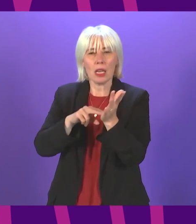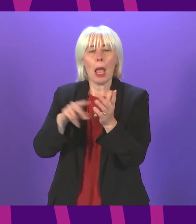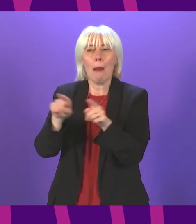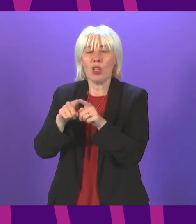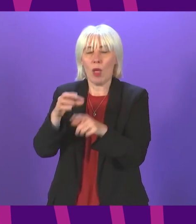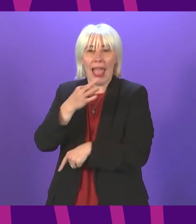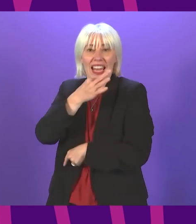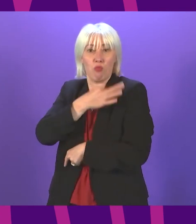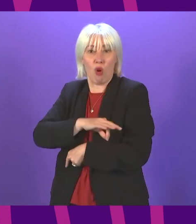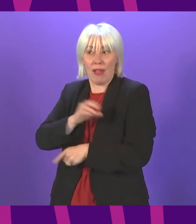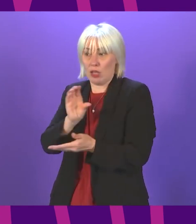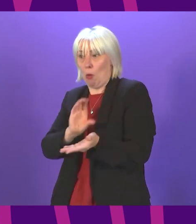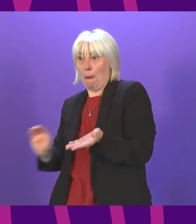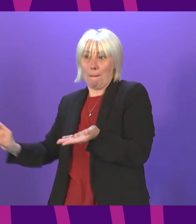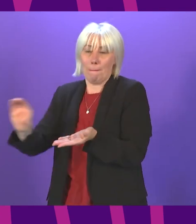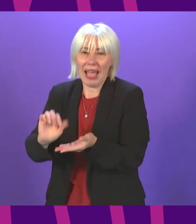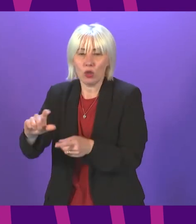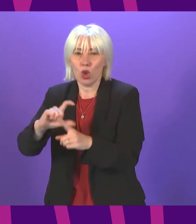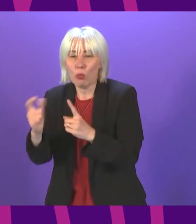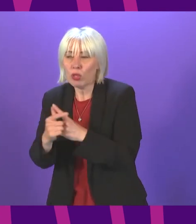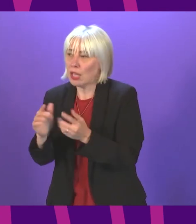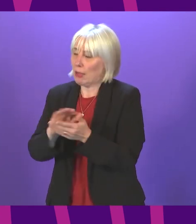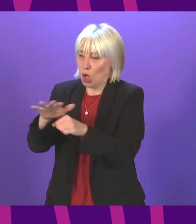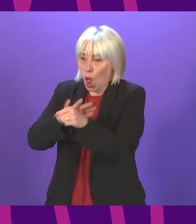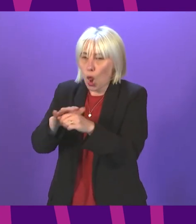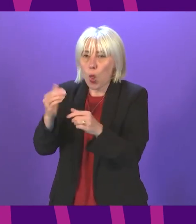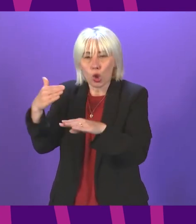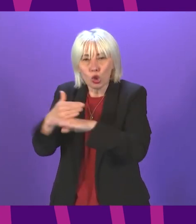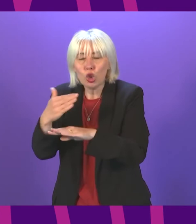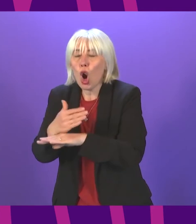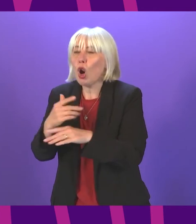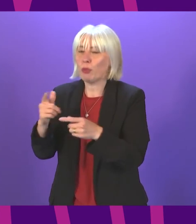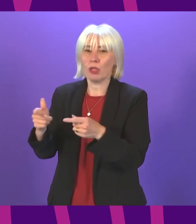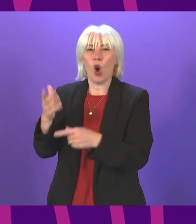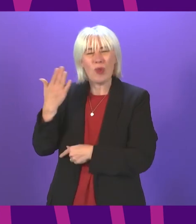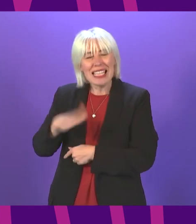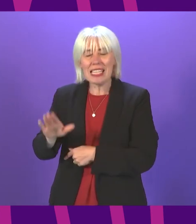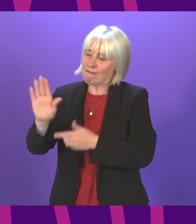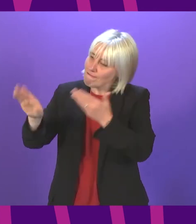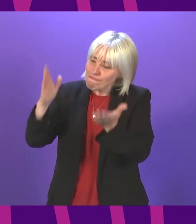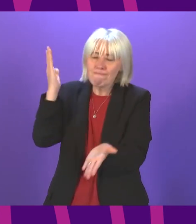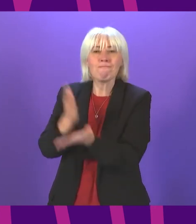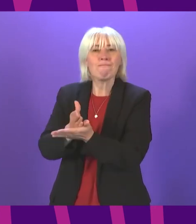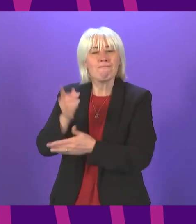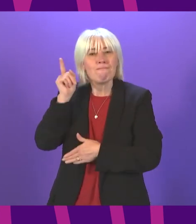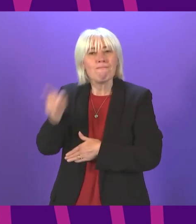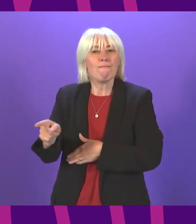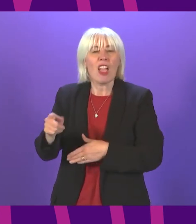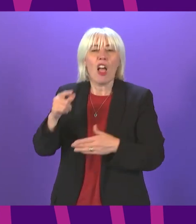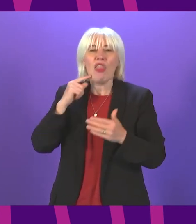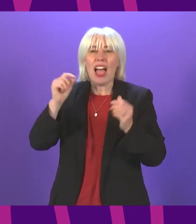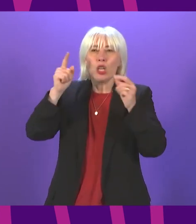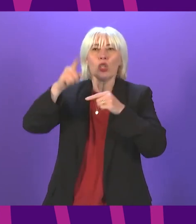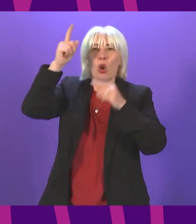reinvested in our communities see local jobs created in our communities we need to make sure that this is not a top